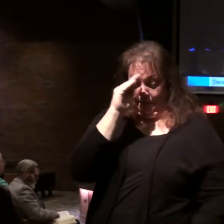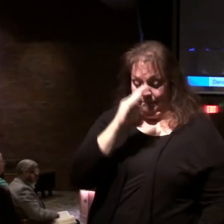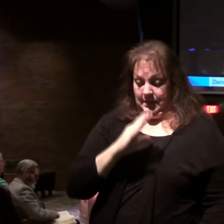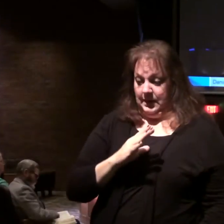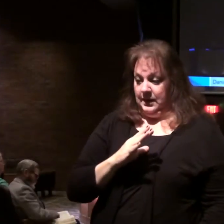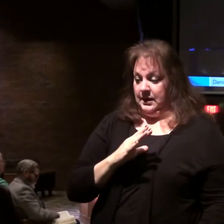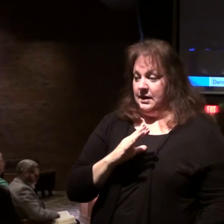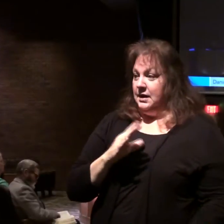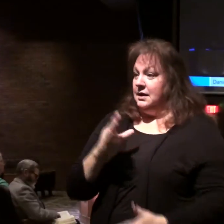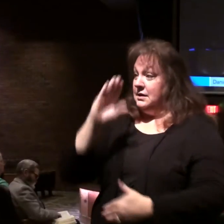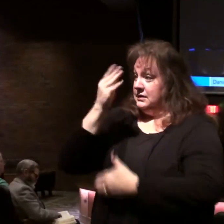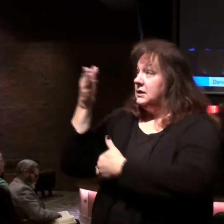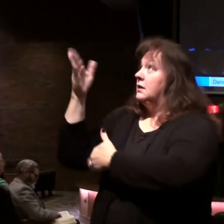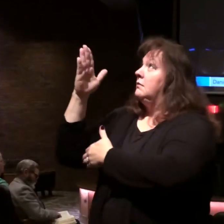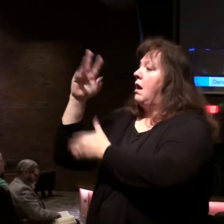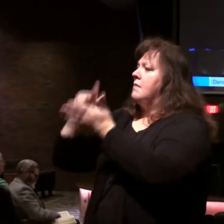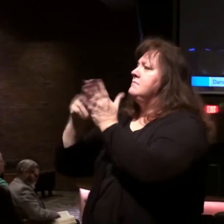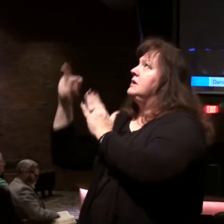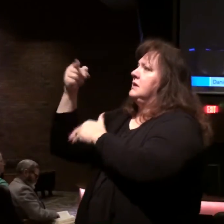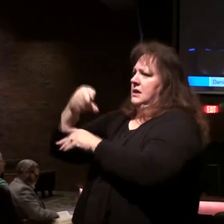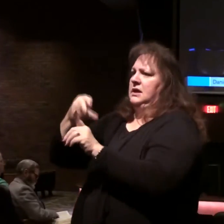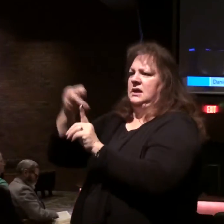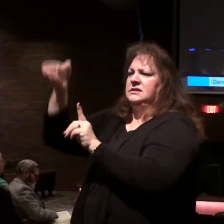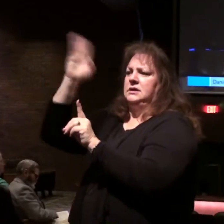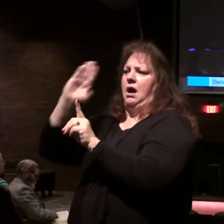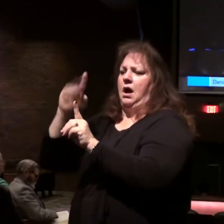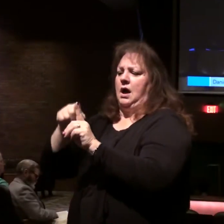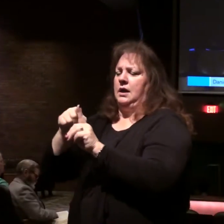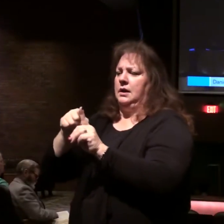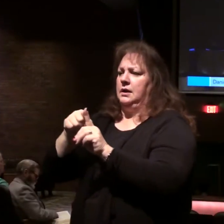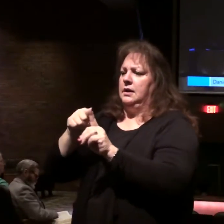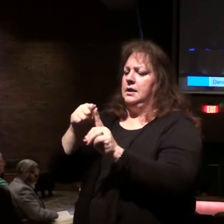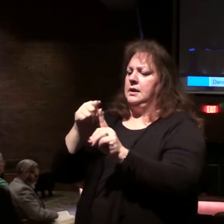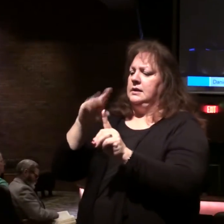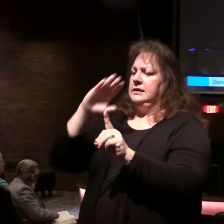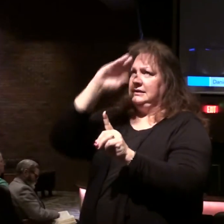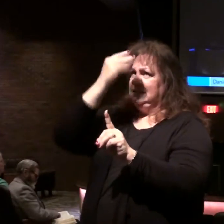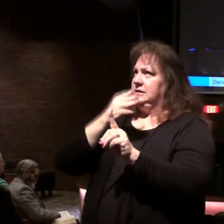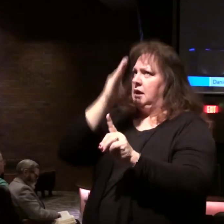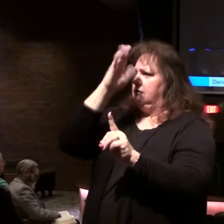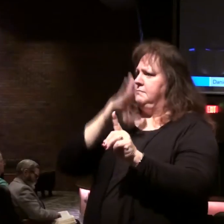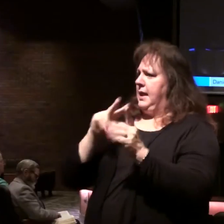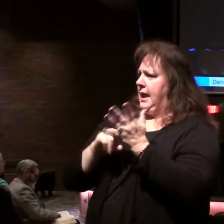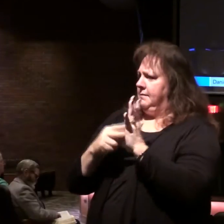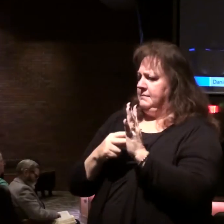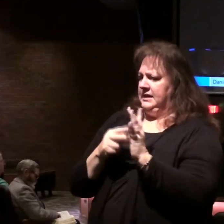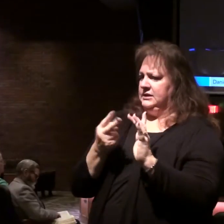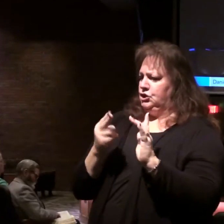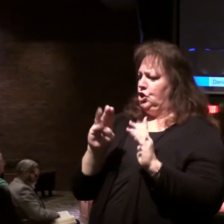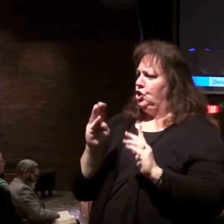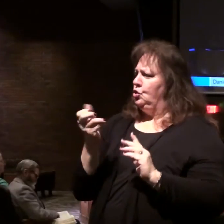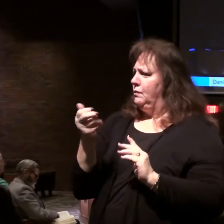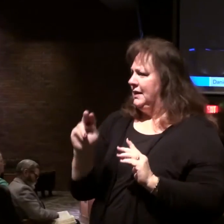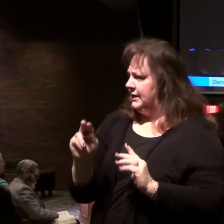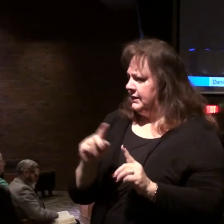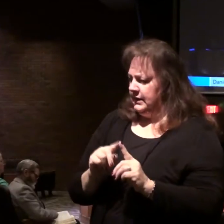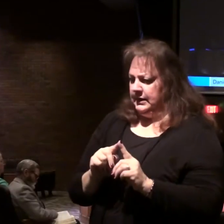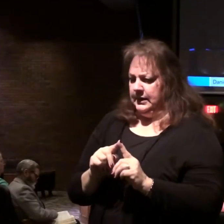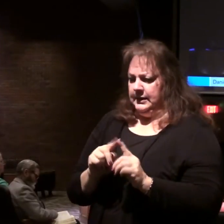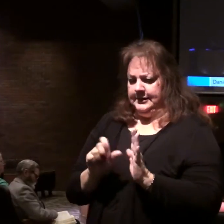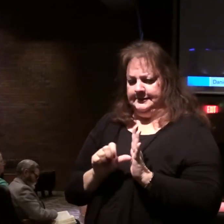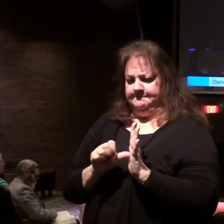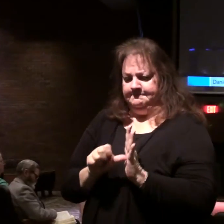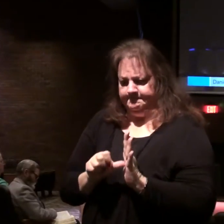emphasizes his deity. Son of man emphasizes his humanity. And during his earthly life, he did